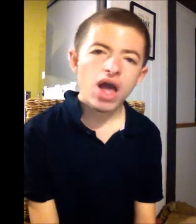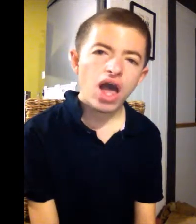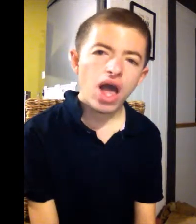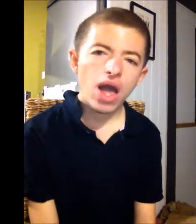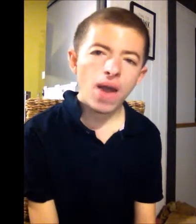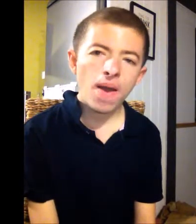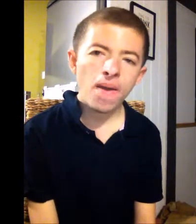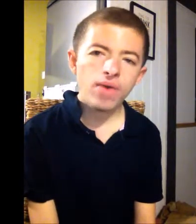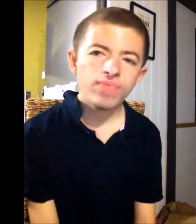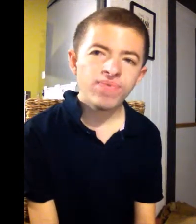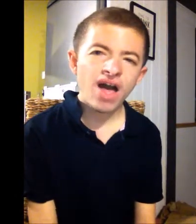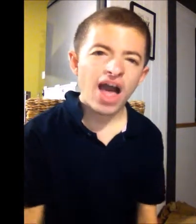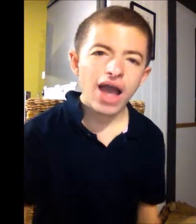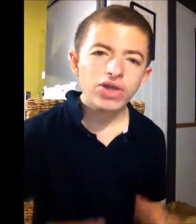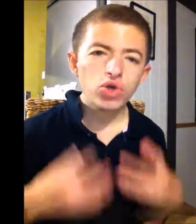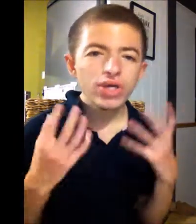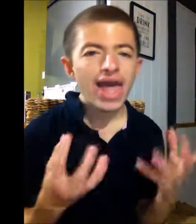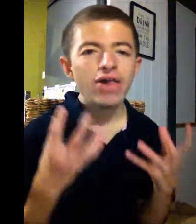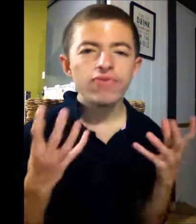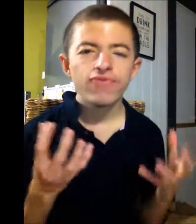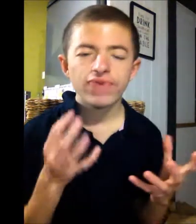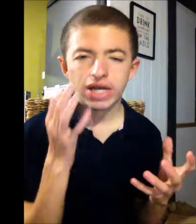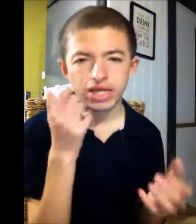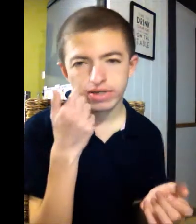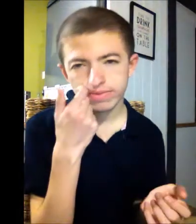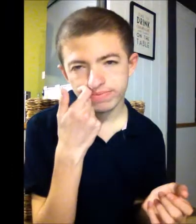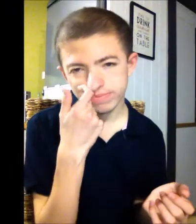I couldn't help feeling...